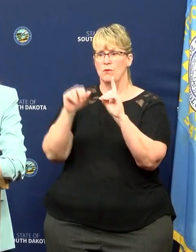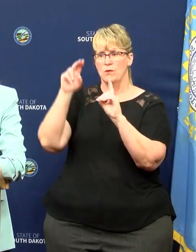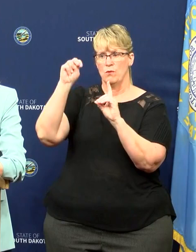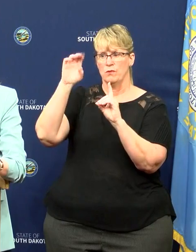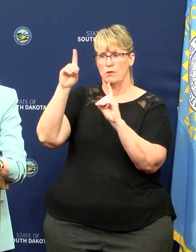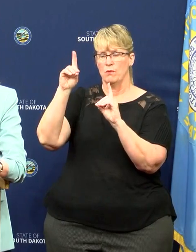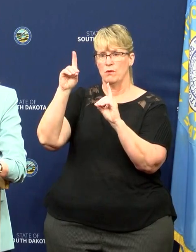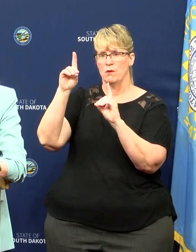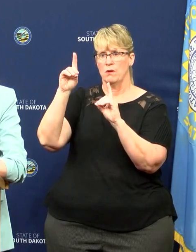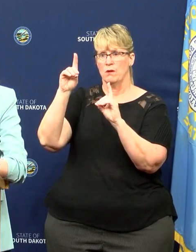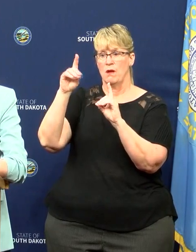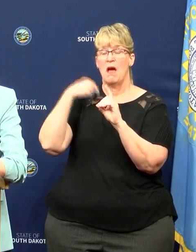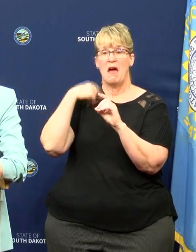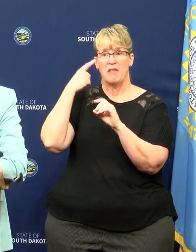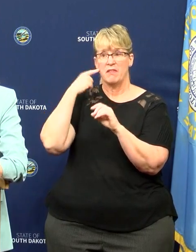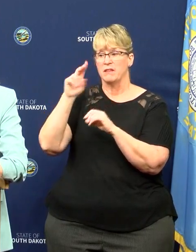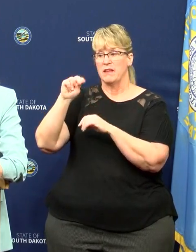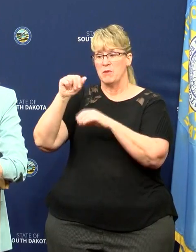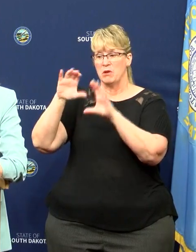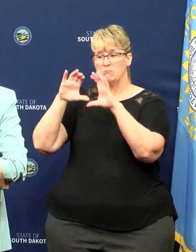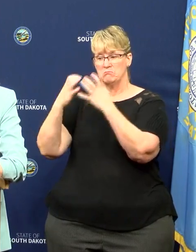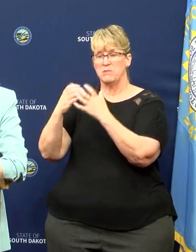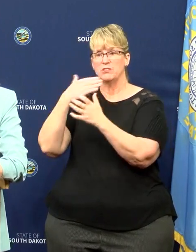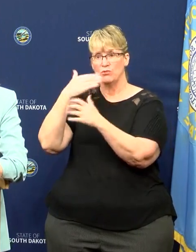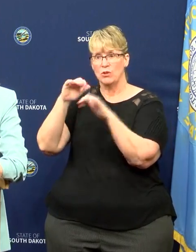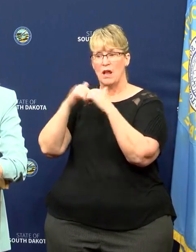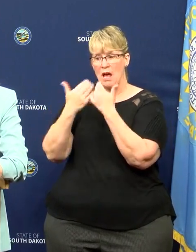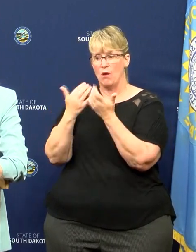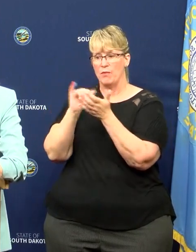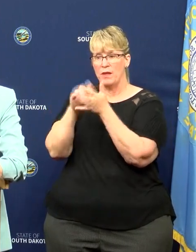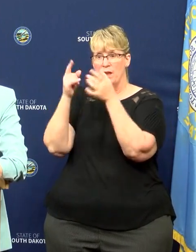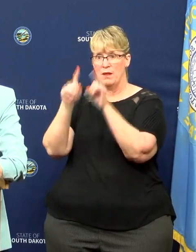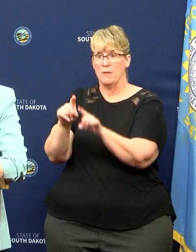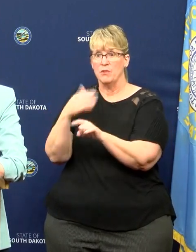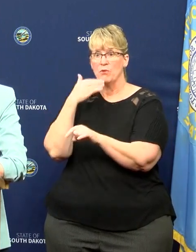by all accounts, I think the tribe was really pleased with how that turned out.